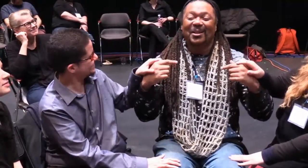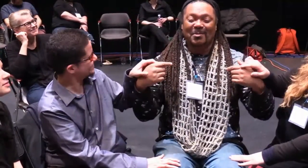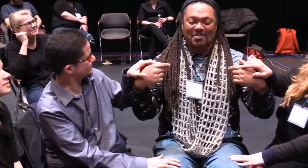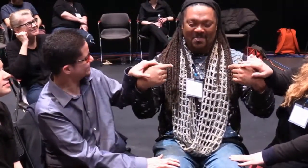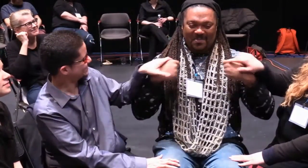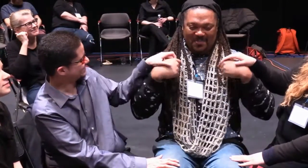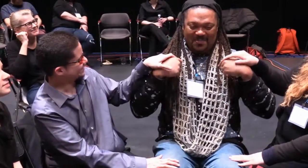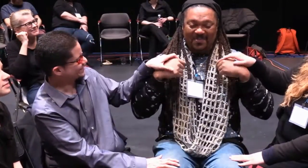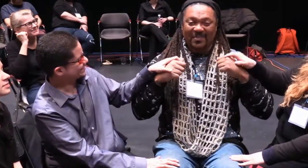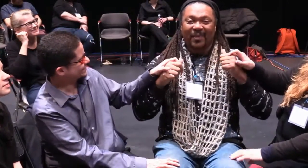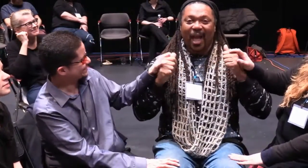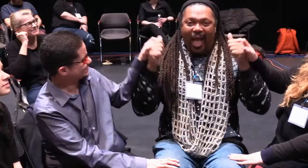Okay, here we go.